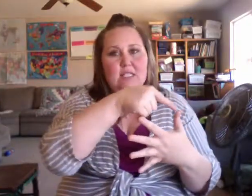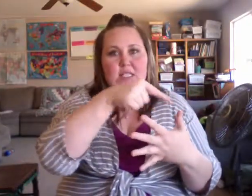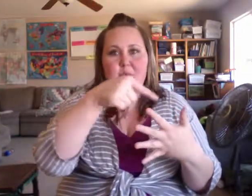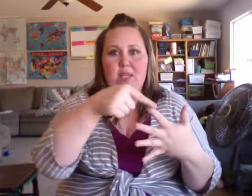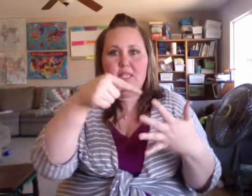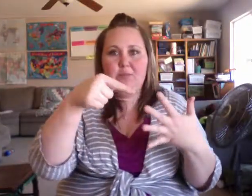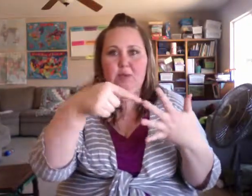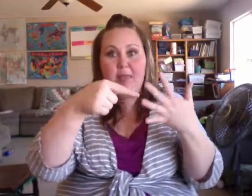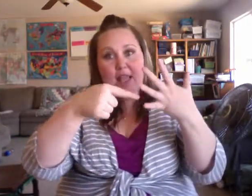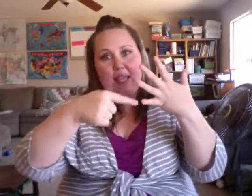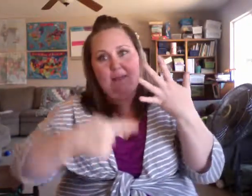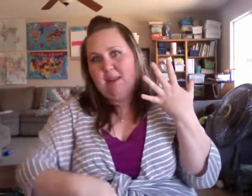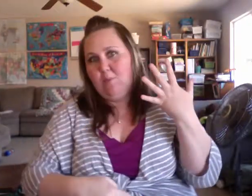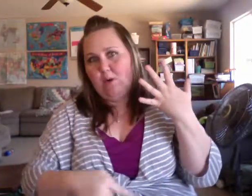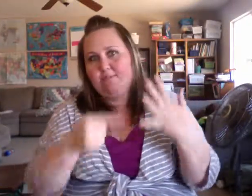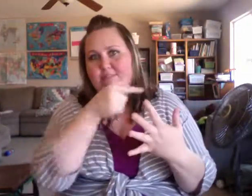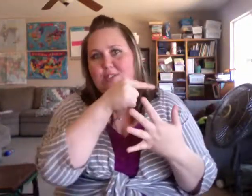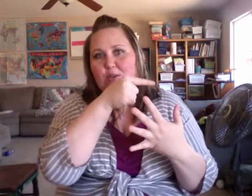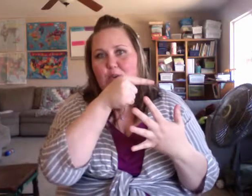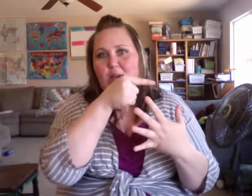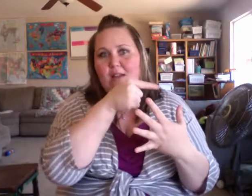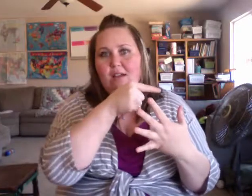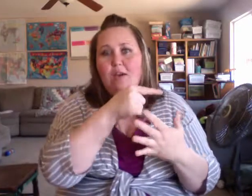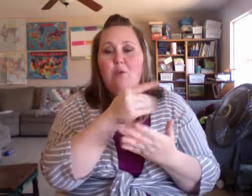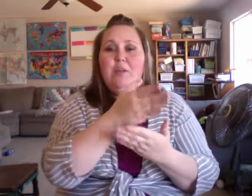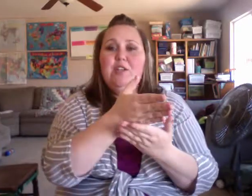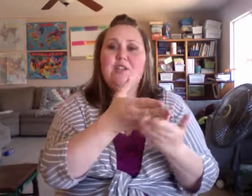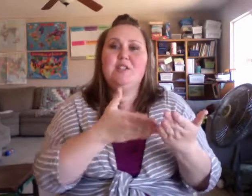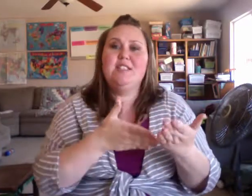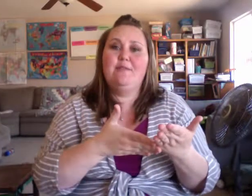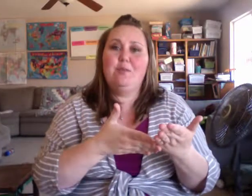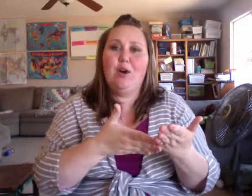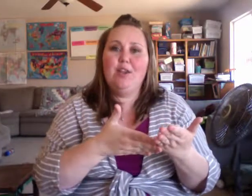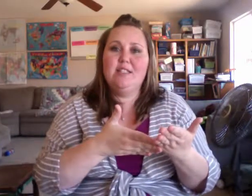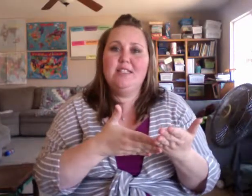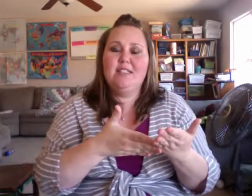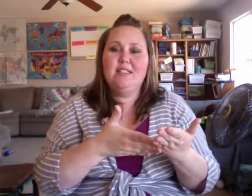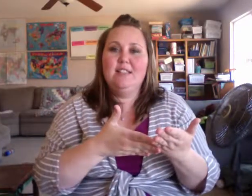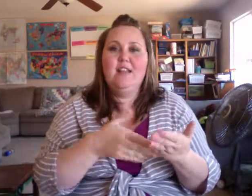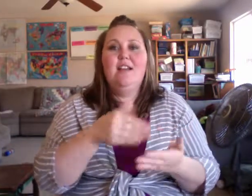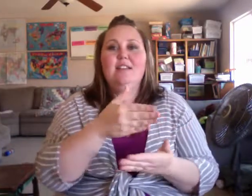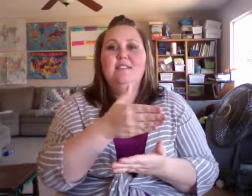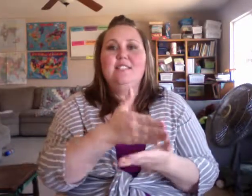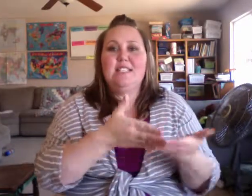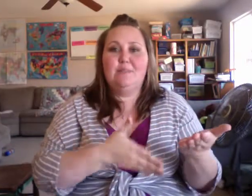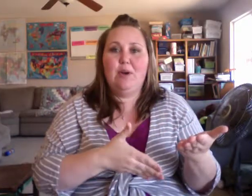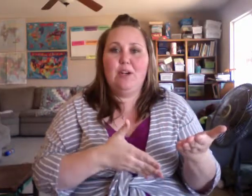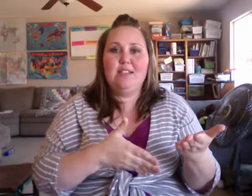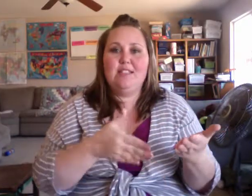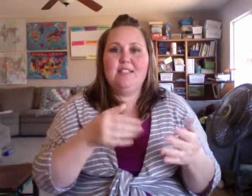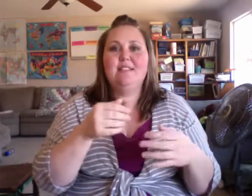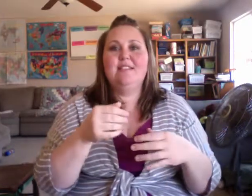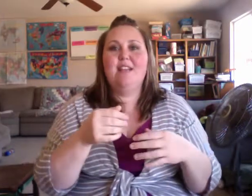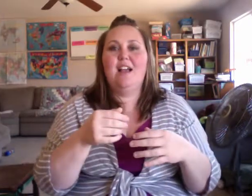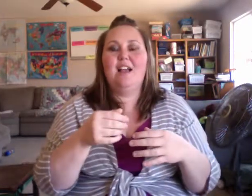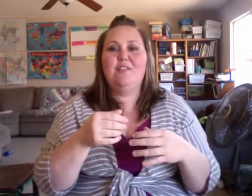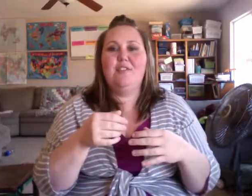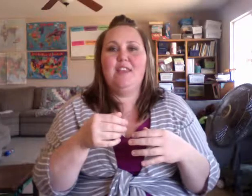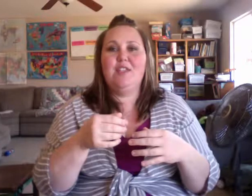this point, this point, and many more. So or we could just do this sign for parts. Six parts of the